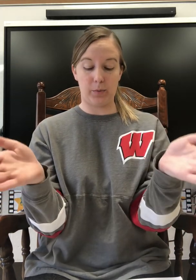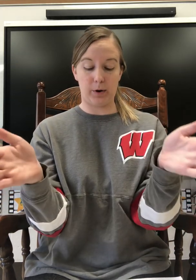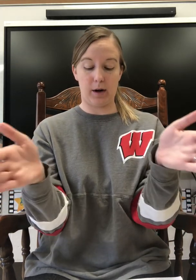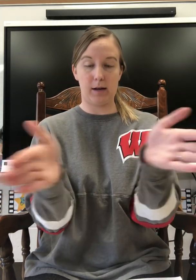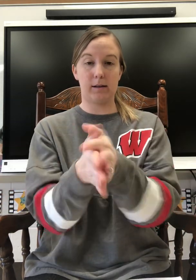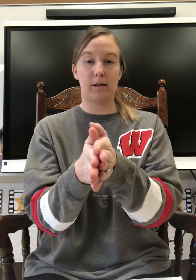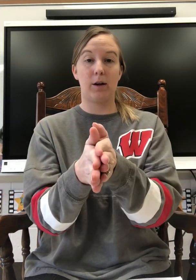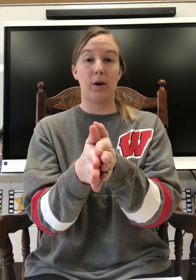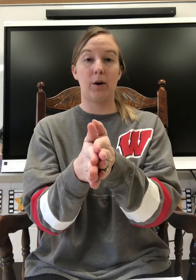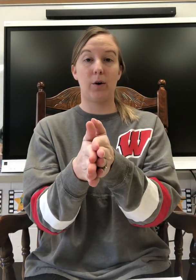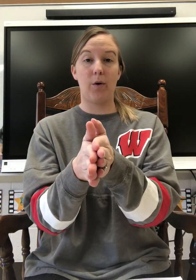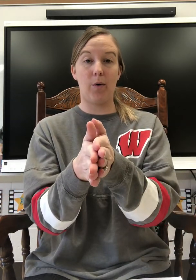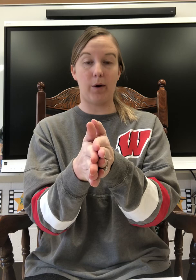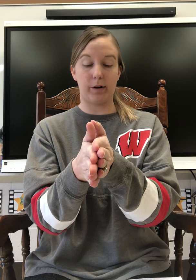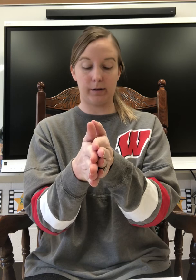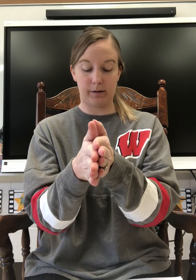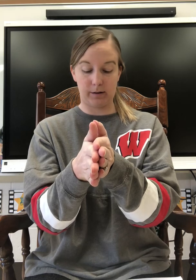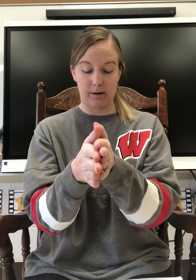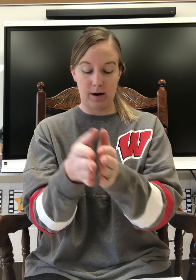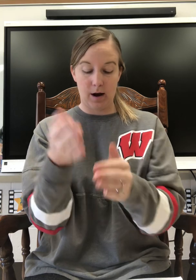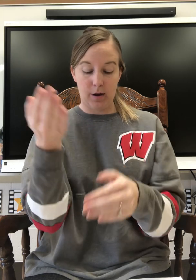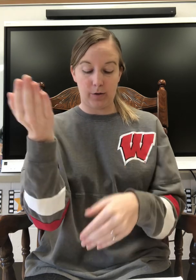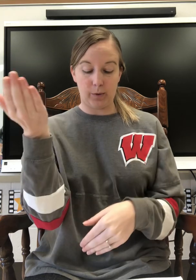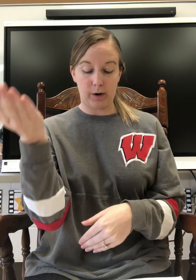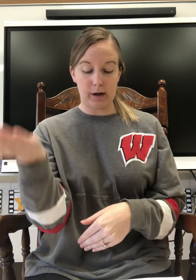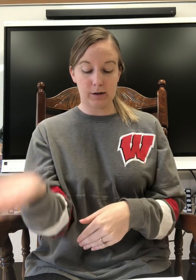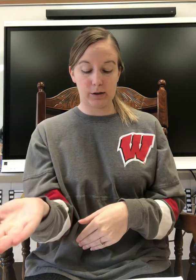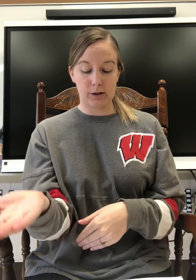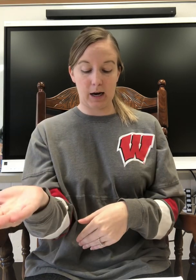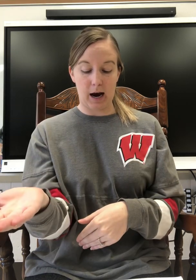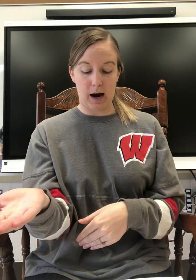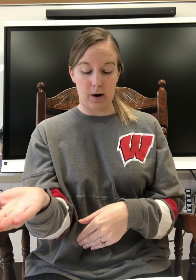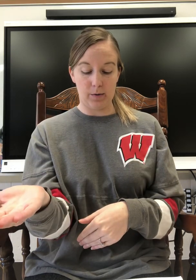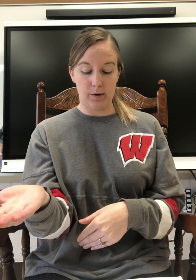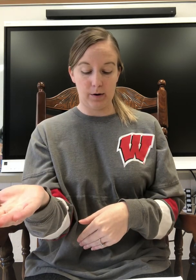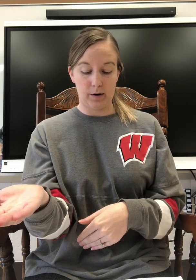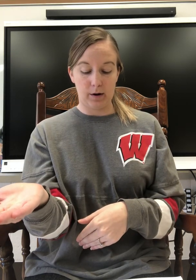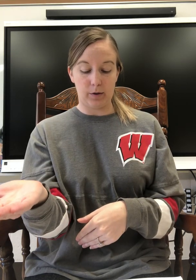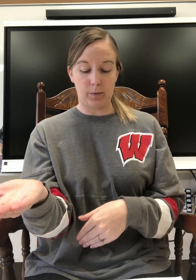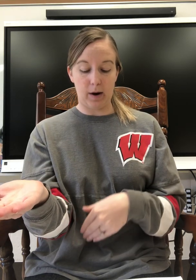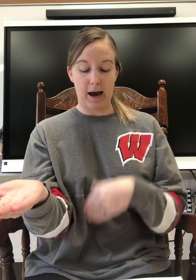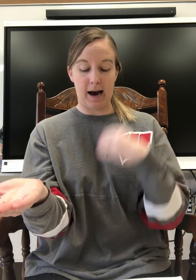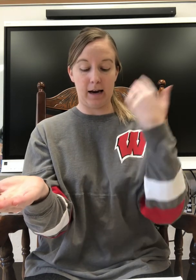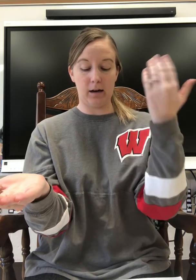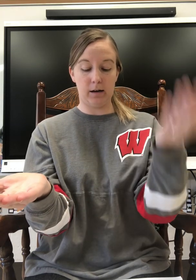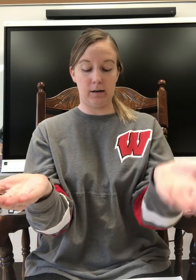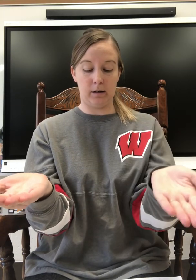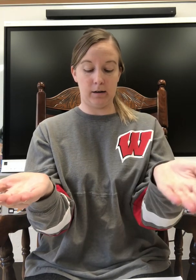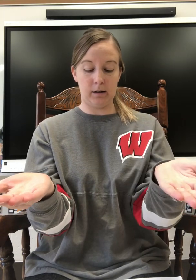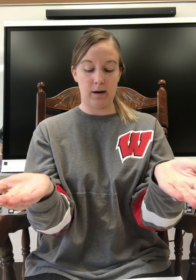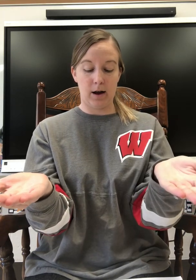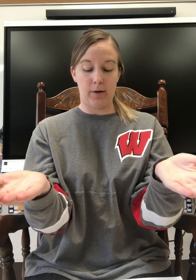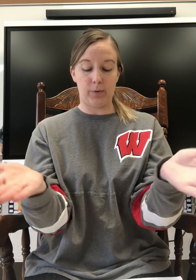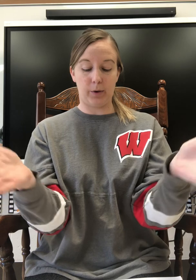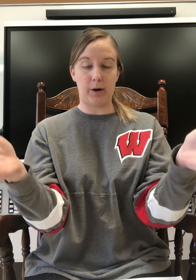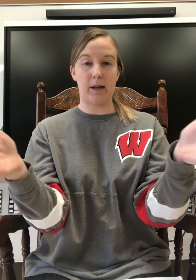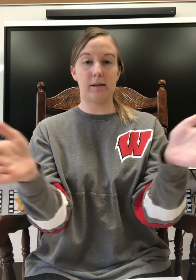word is course. The word is towel. Add n. The word is